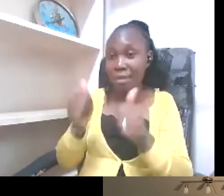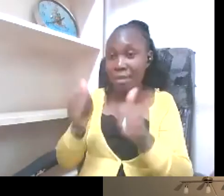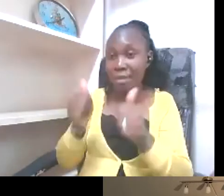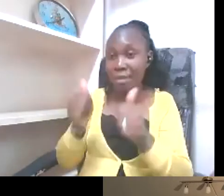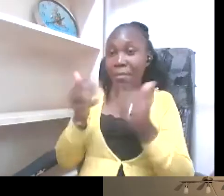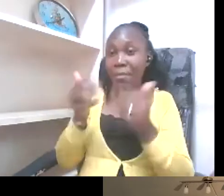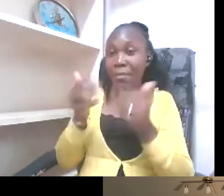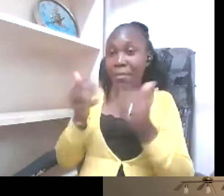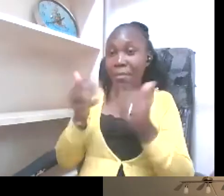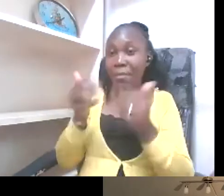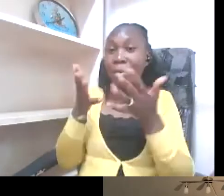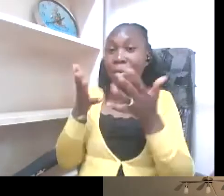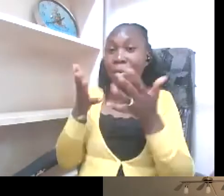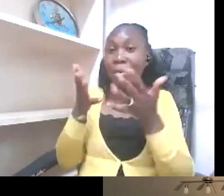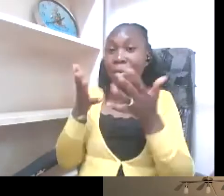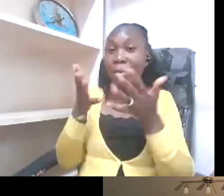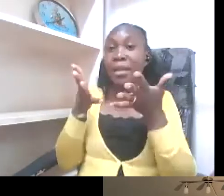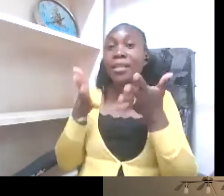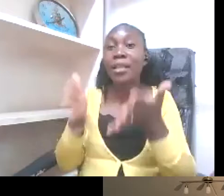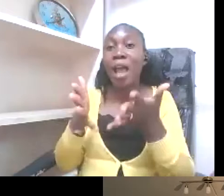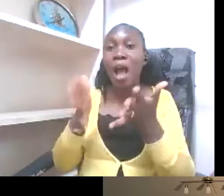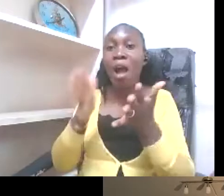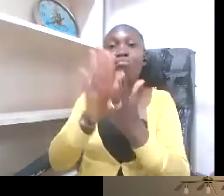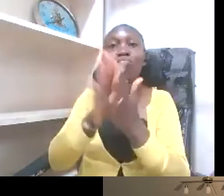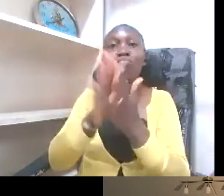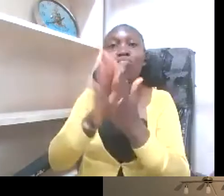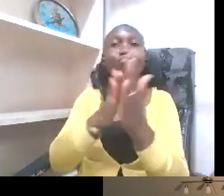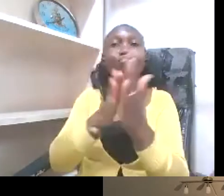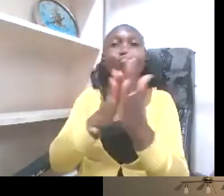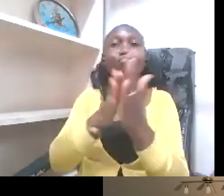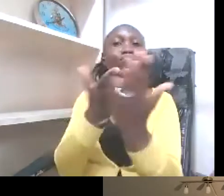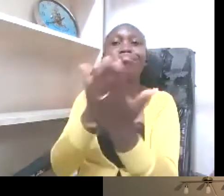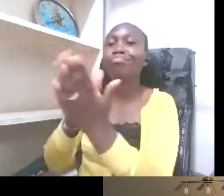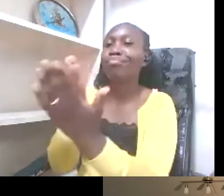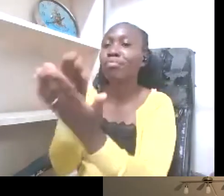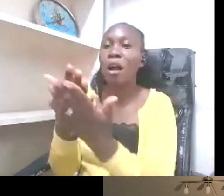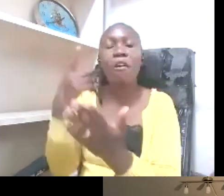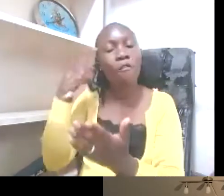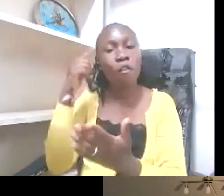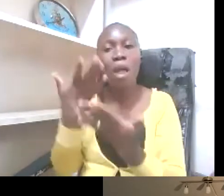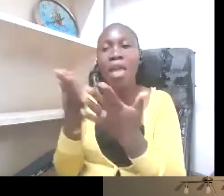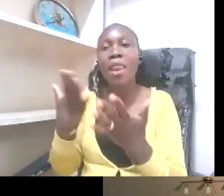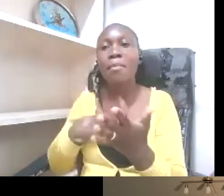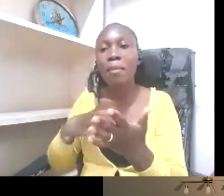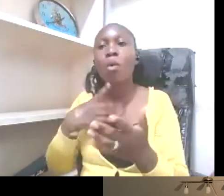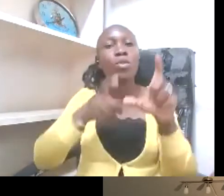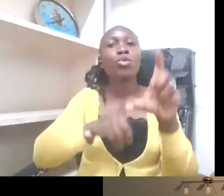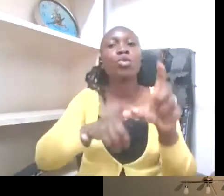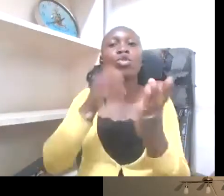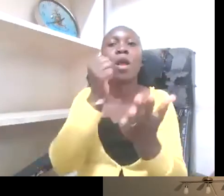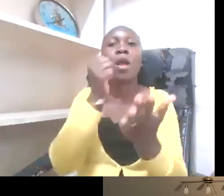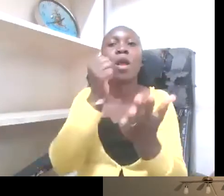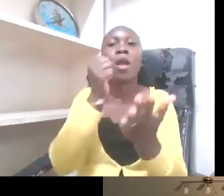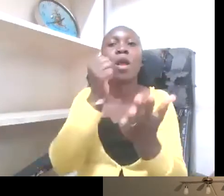office of disability inclusion, including sign language interpreters. I was also the co-founder of the sign language club,